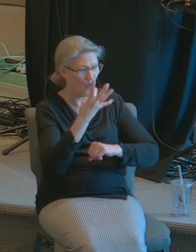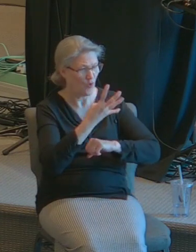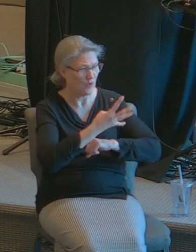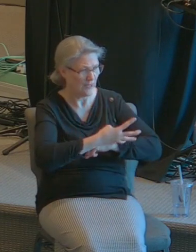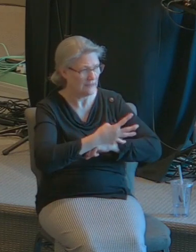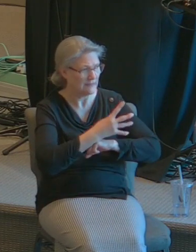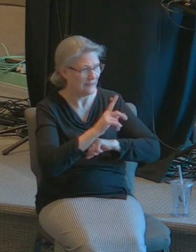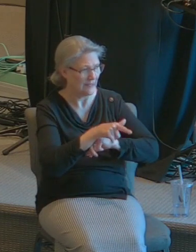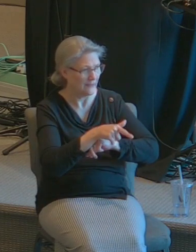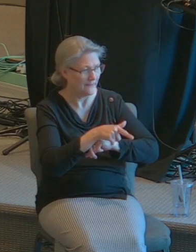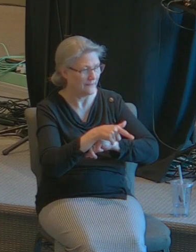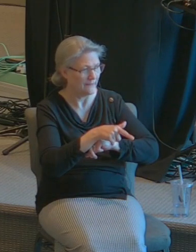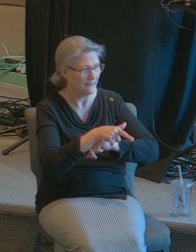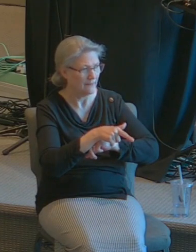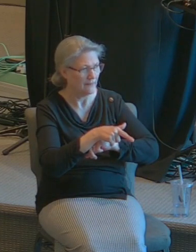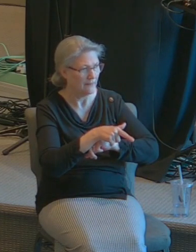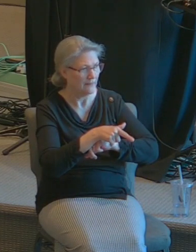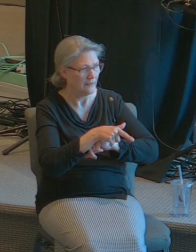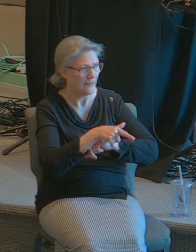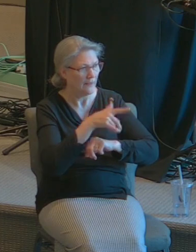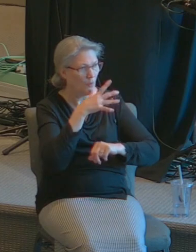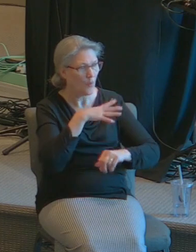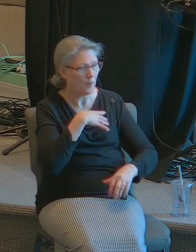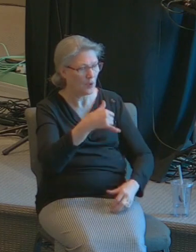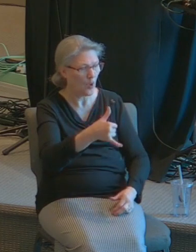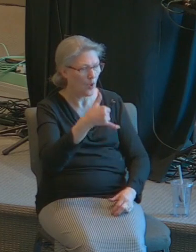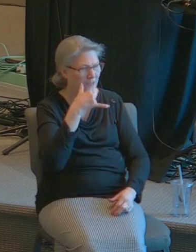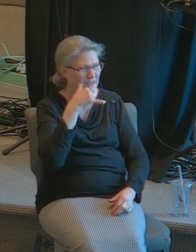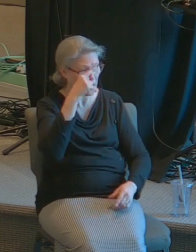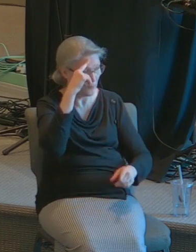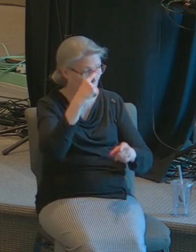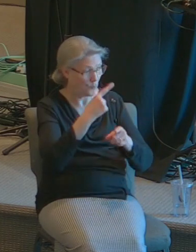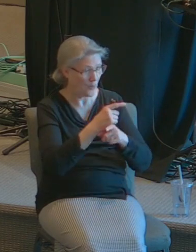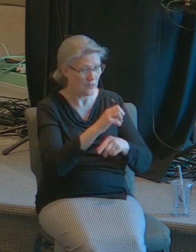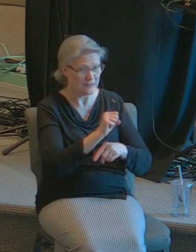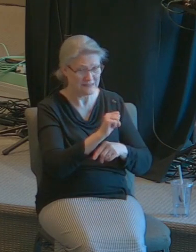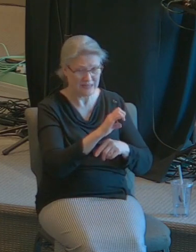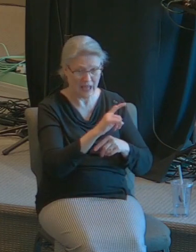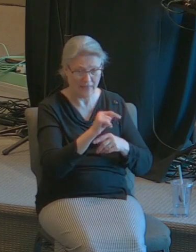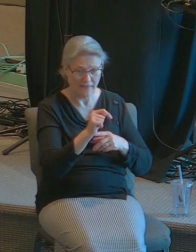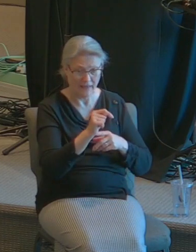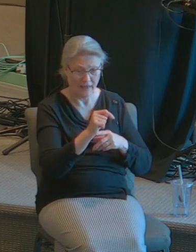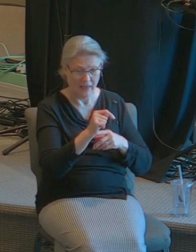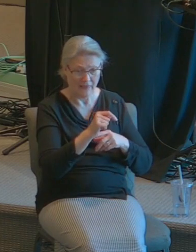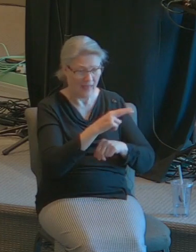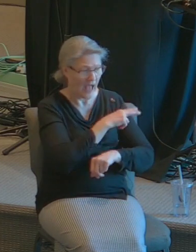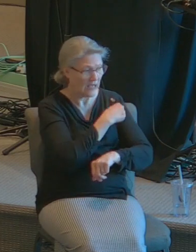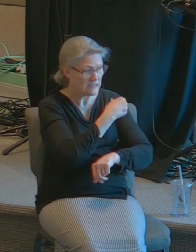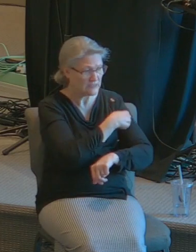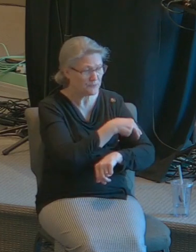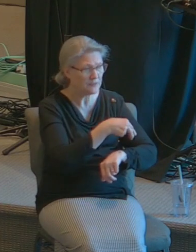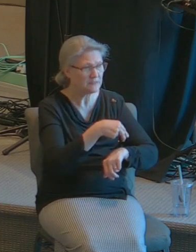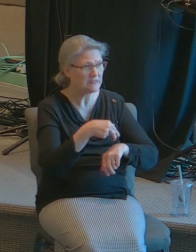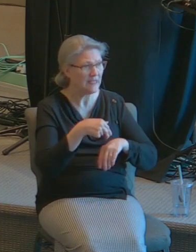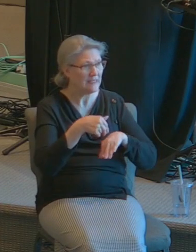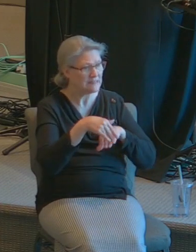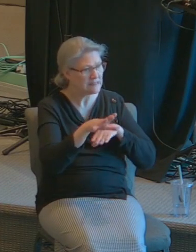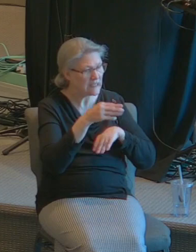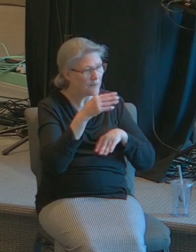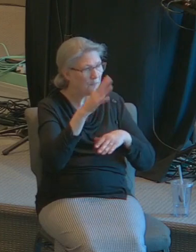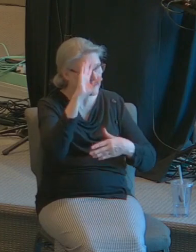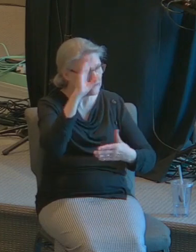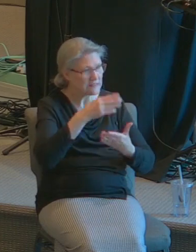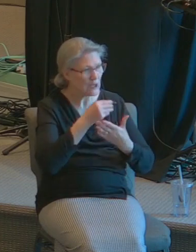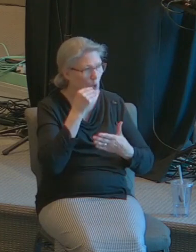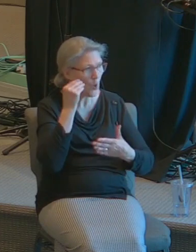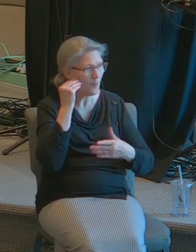later she called and she said brother Scott they're discharging my son today they cannot can